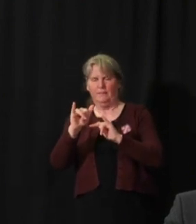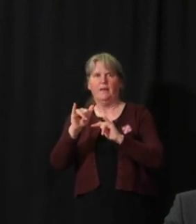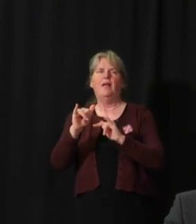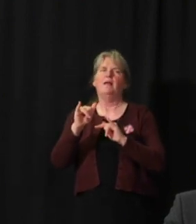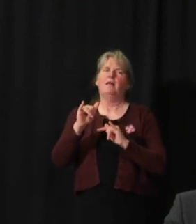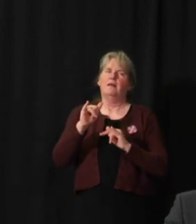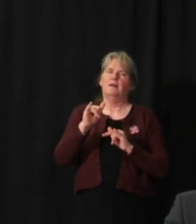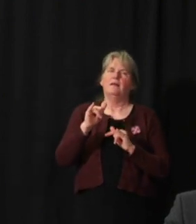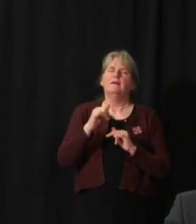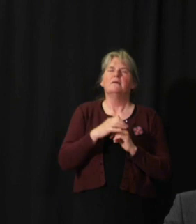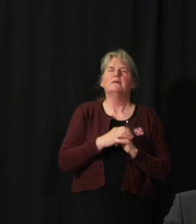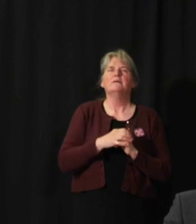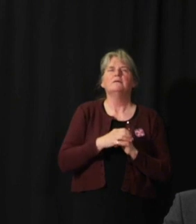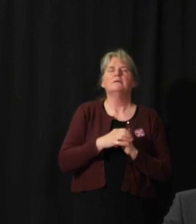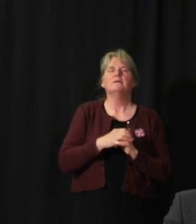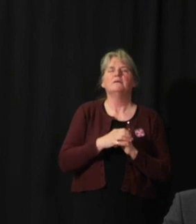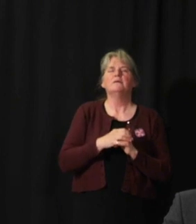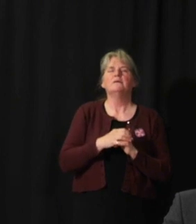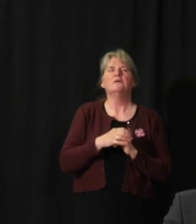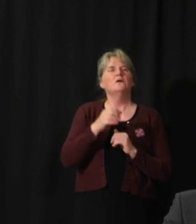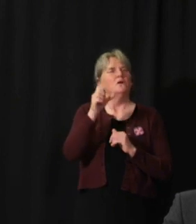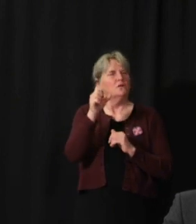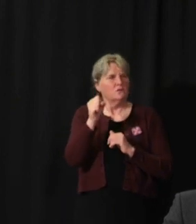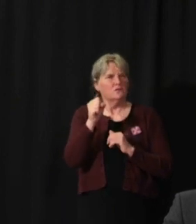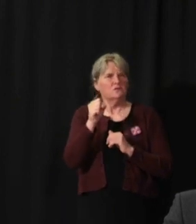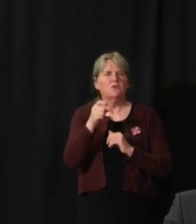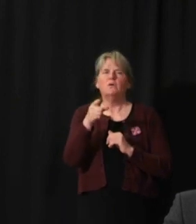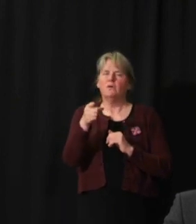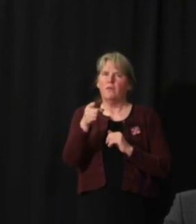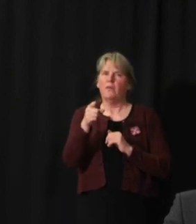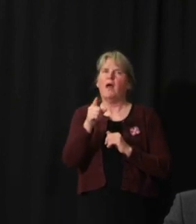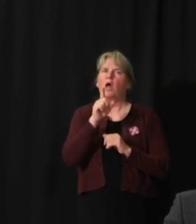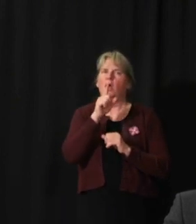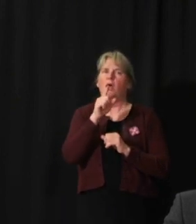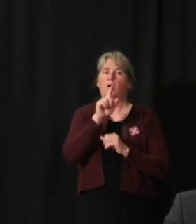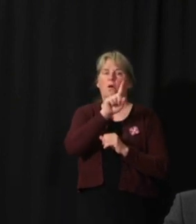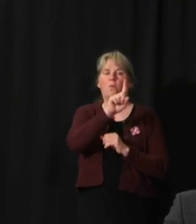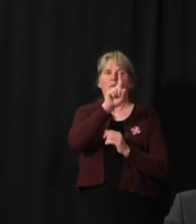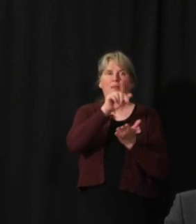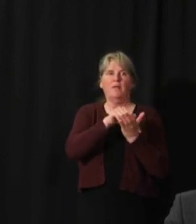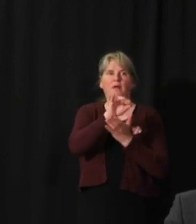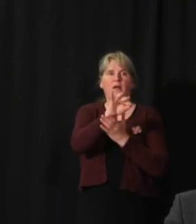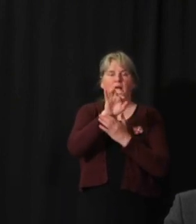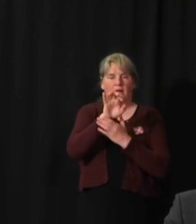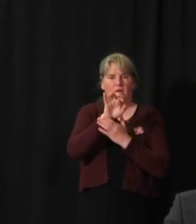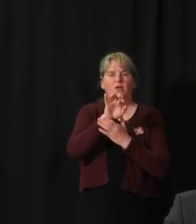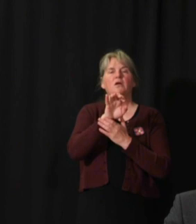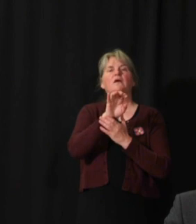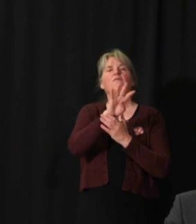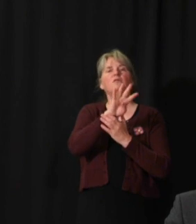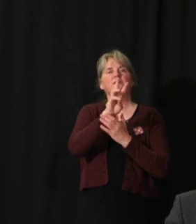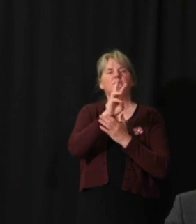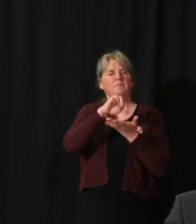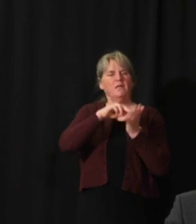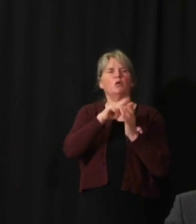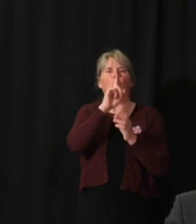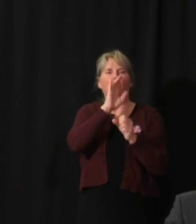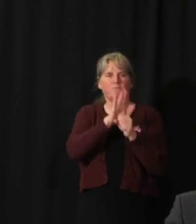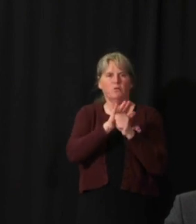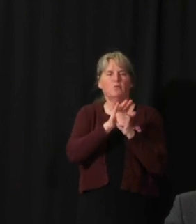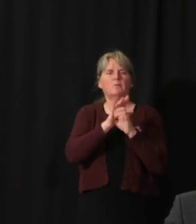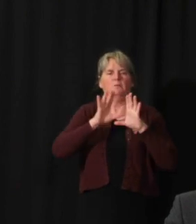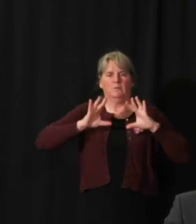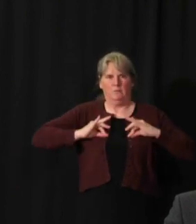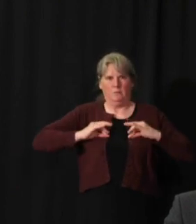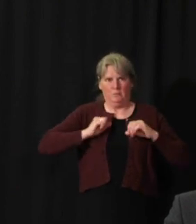number of confirmed laboratory-tested cases. So that in